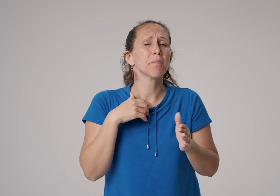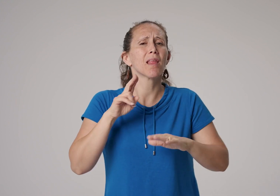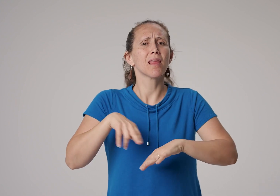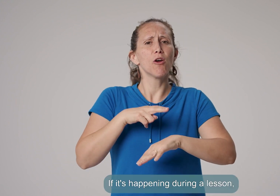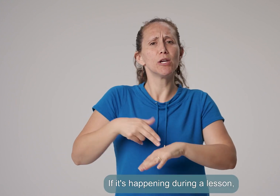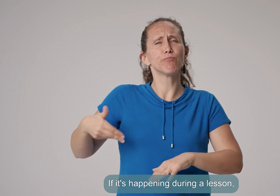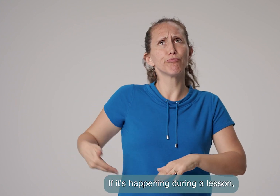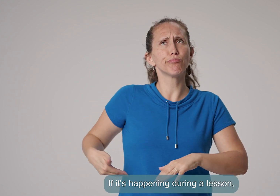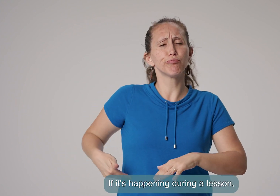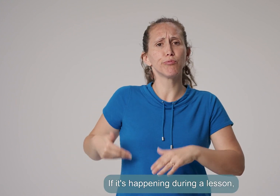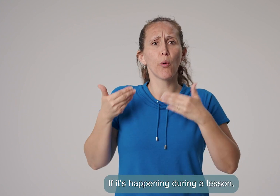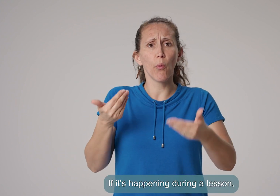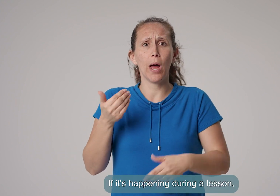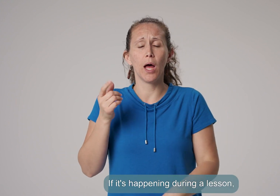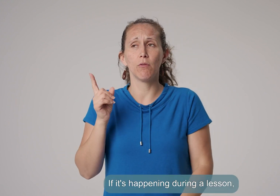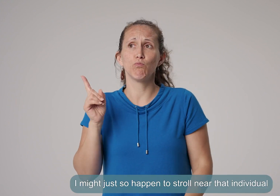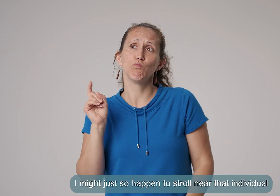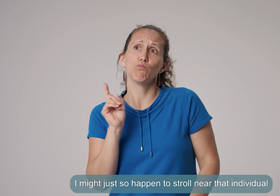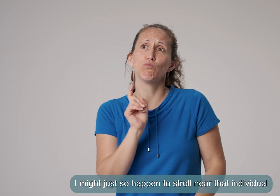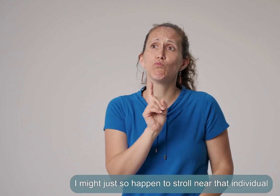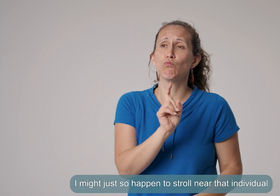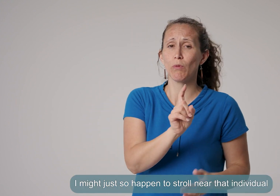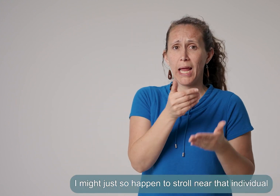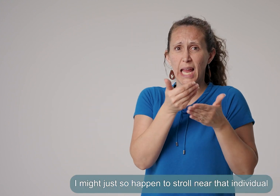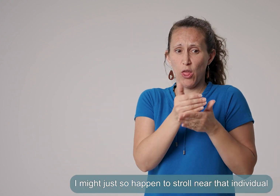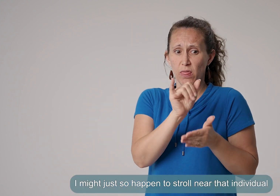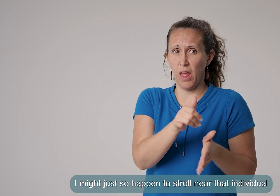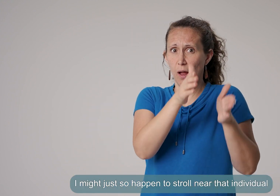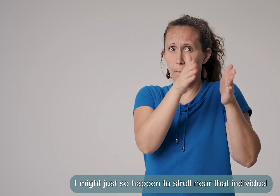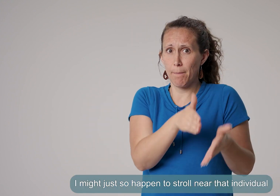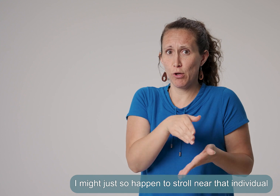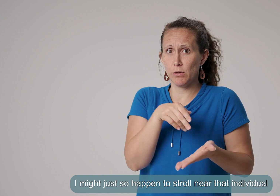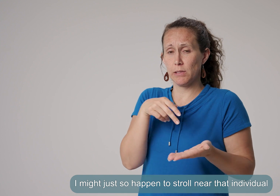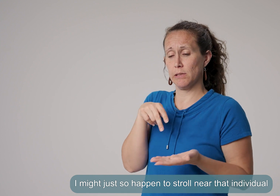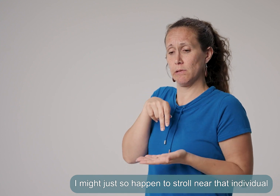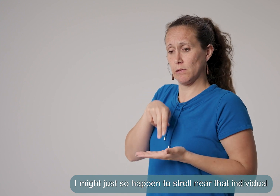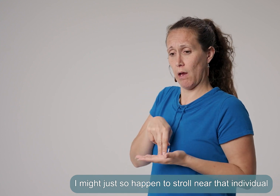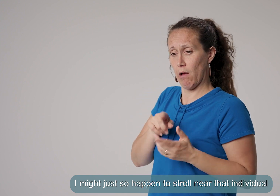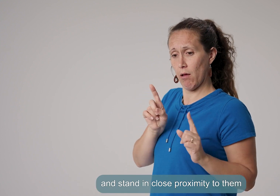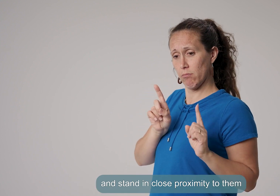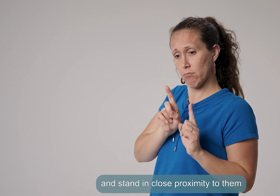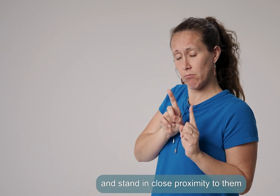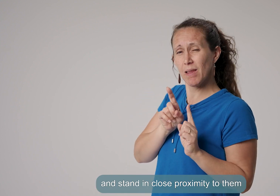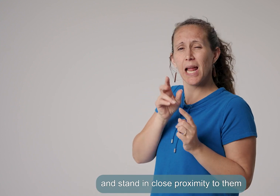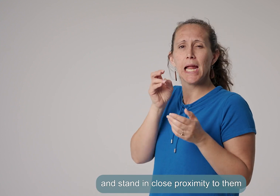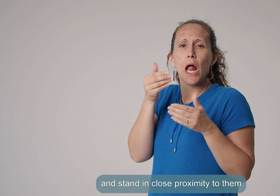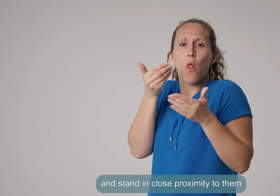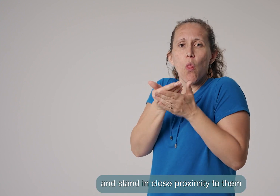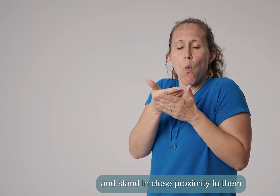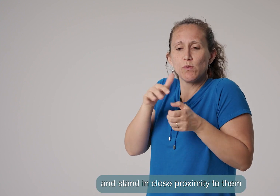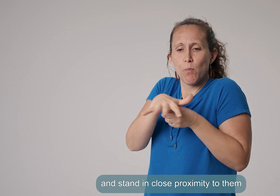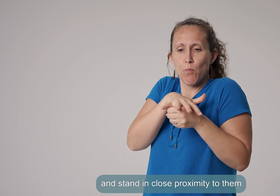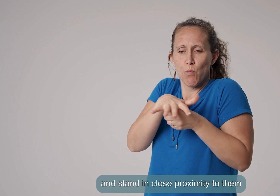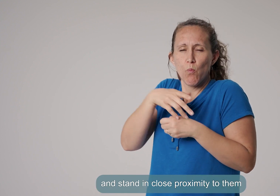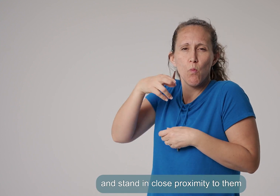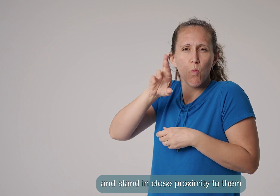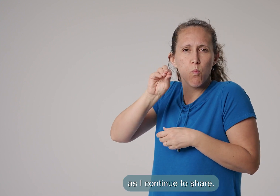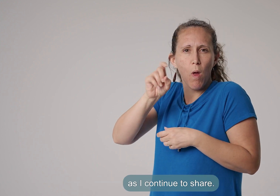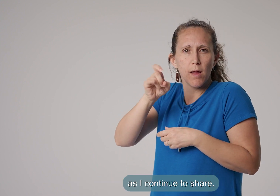If it's happening during a lesson, I might just so happen to stroll near that individual and stand in close proximity to them as I